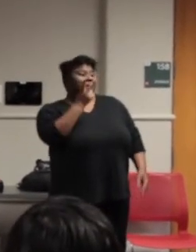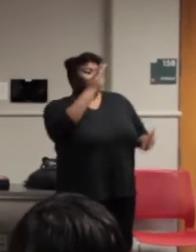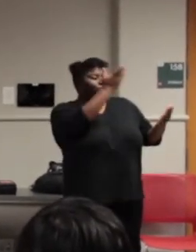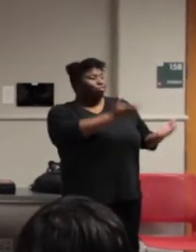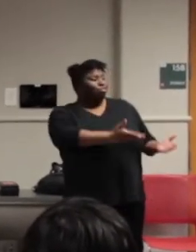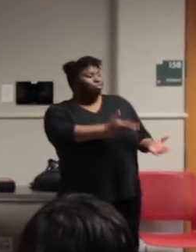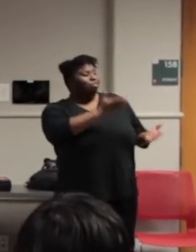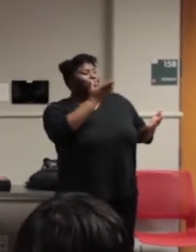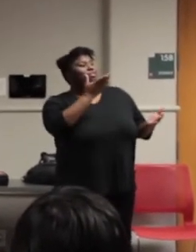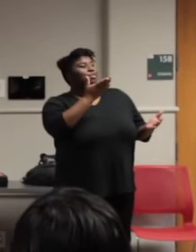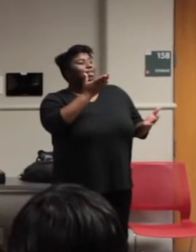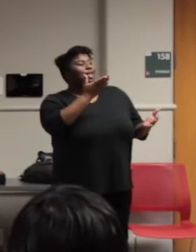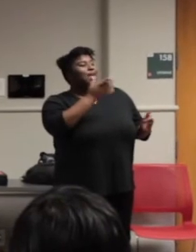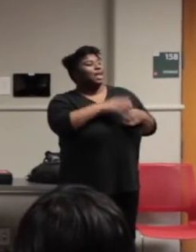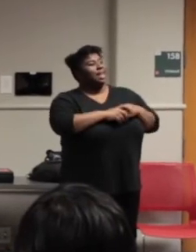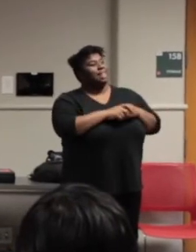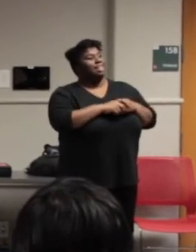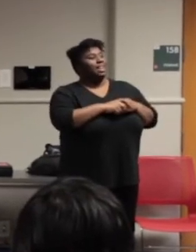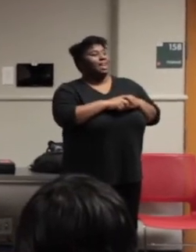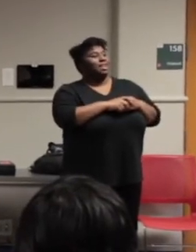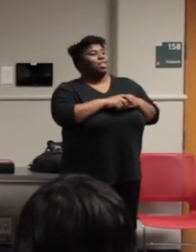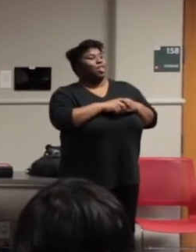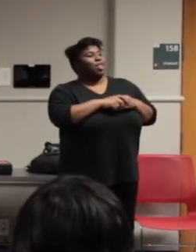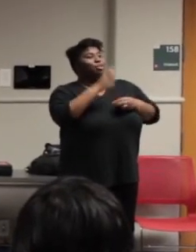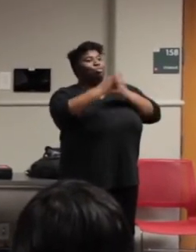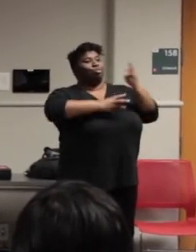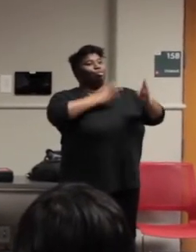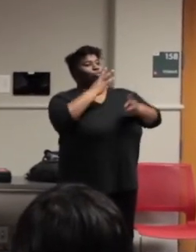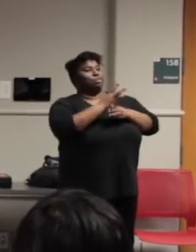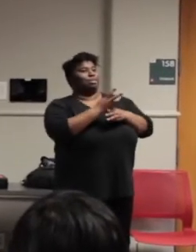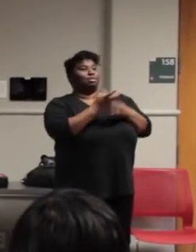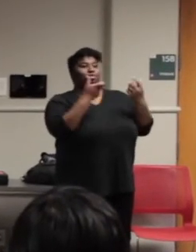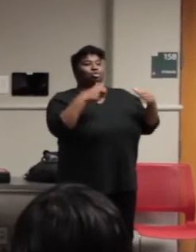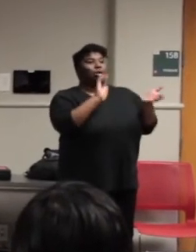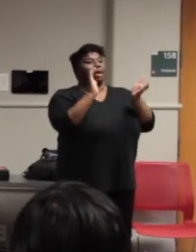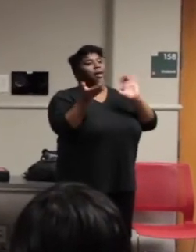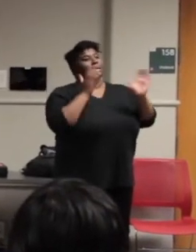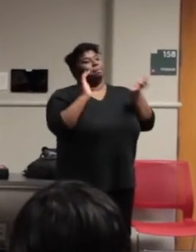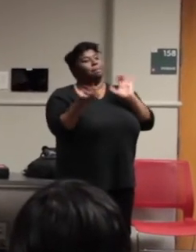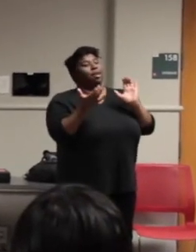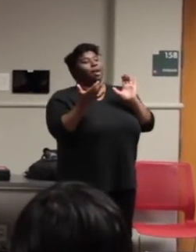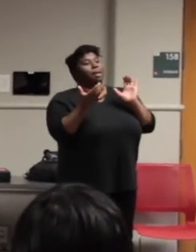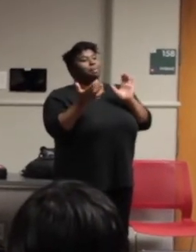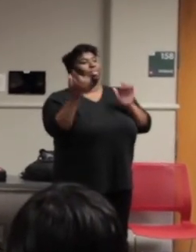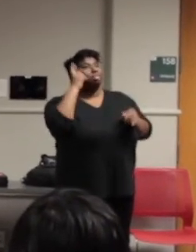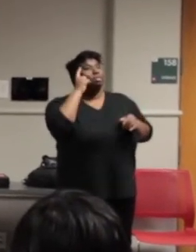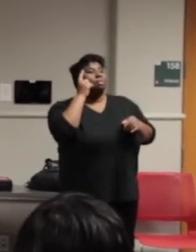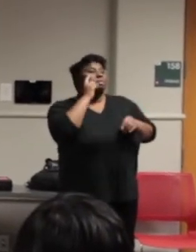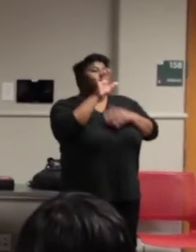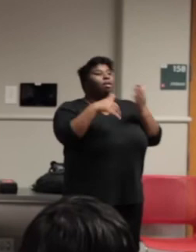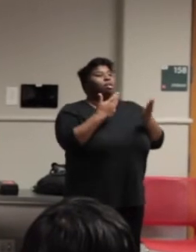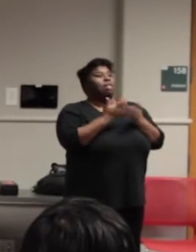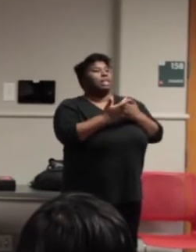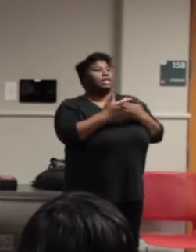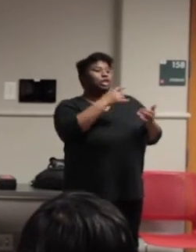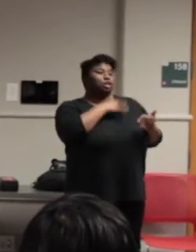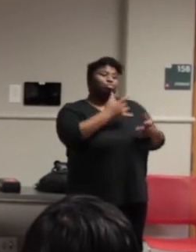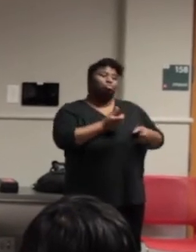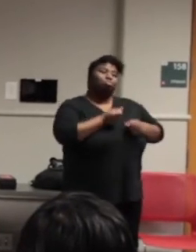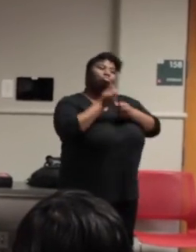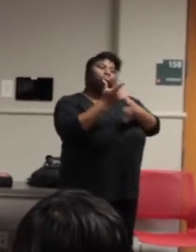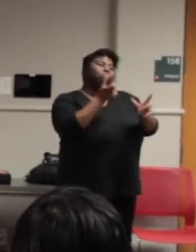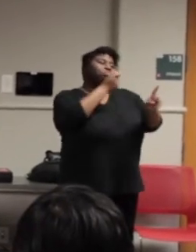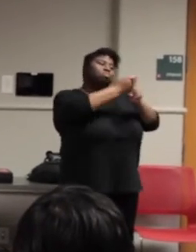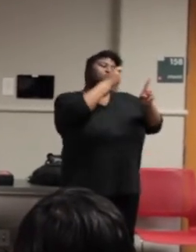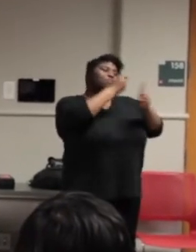into the ages will try to compare, but remember now the things which she told you in expressing your heart. Each time she brought you here,